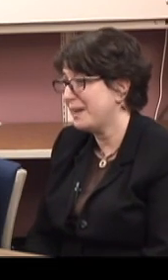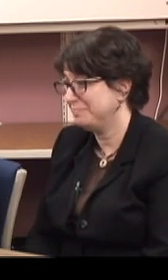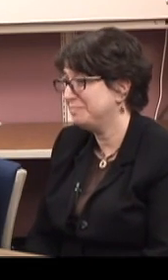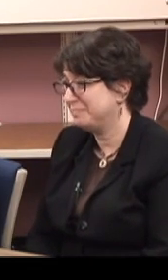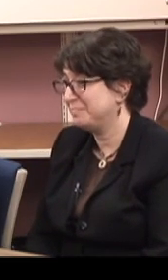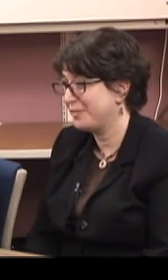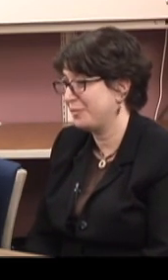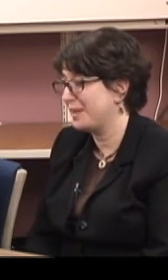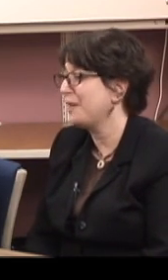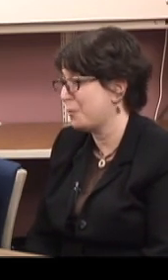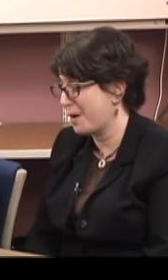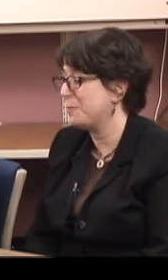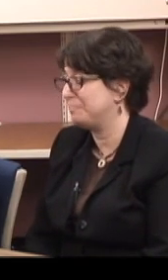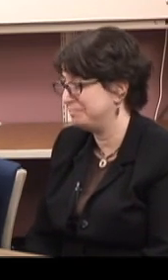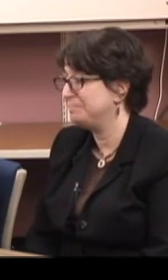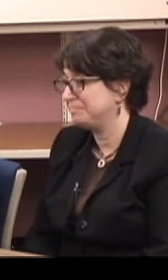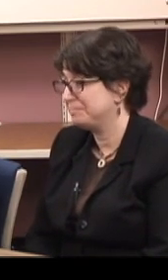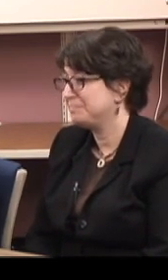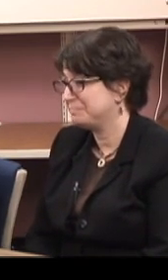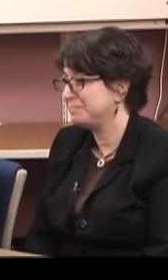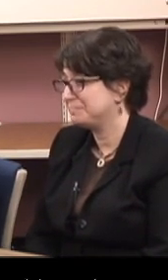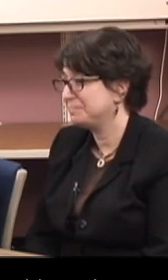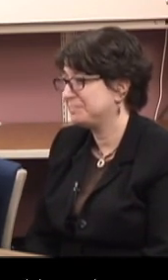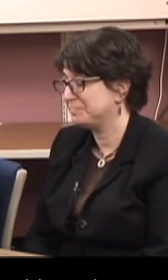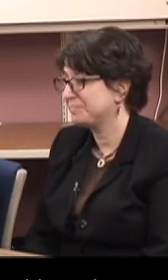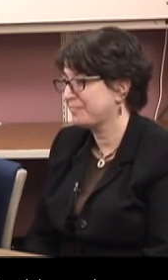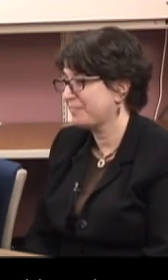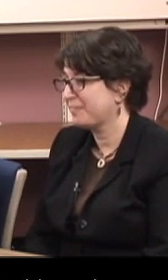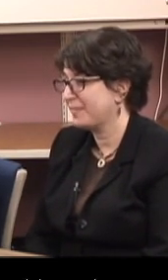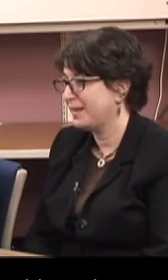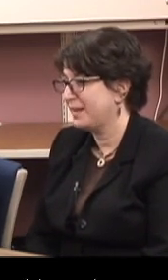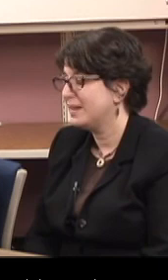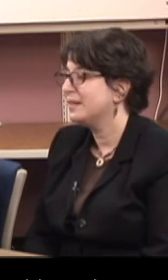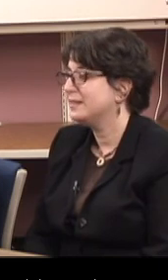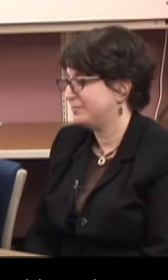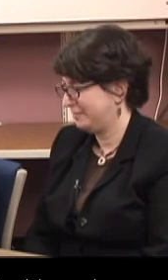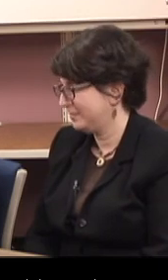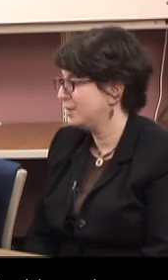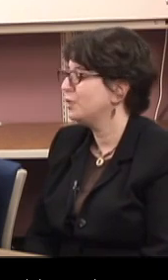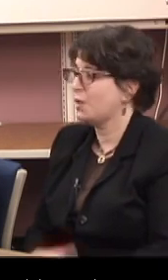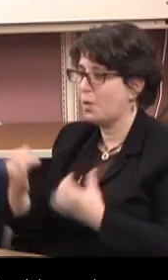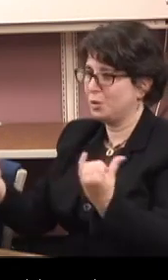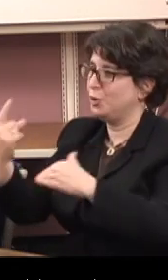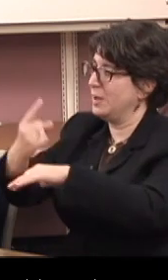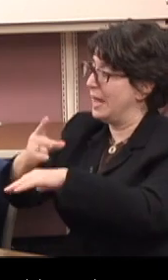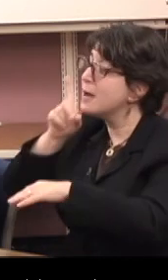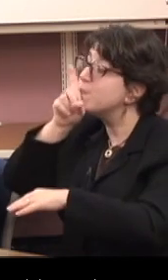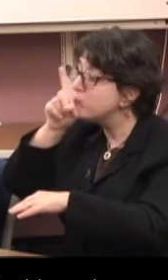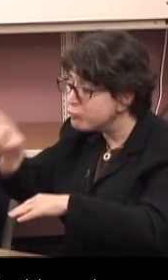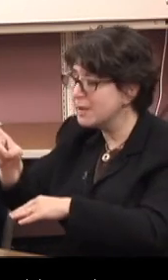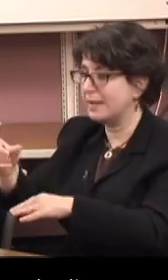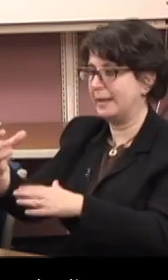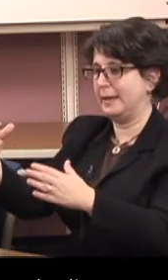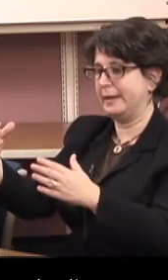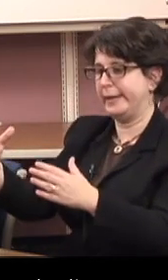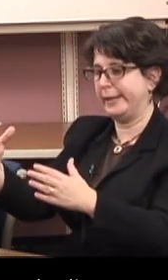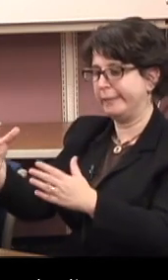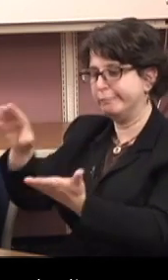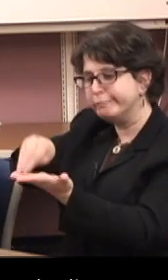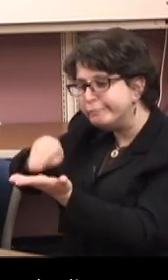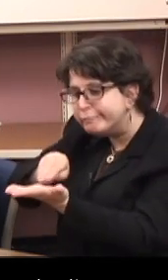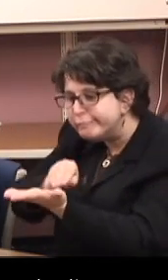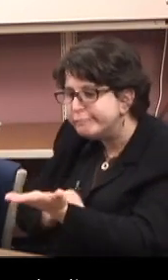Okay. Yeah, no problem. Okay. And this is helping me today just to get some information about what you do like and what you